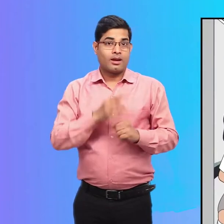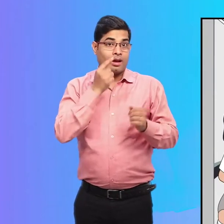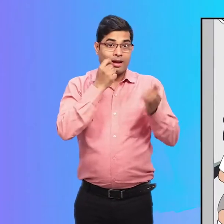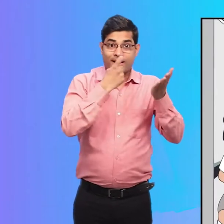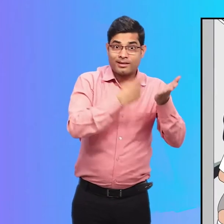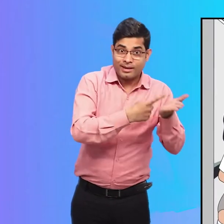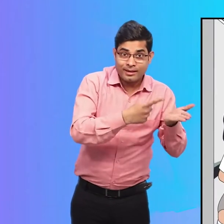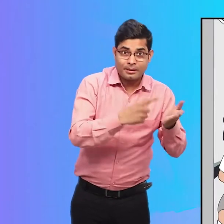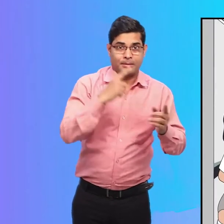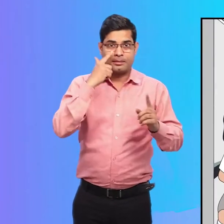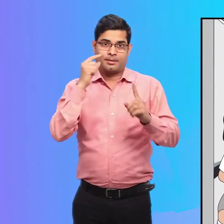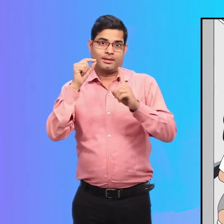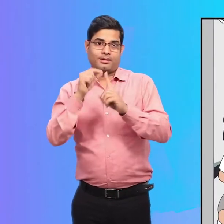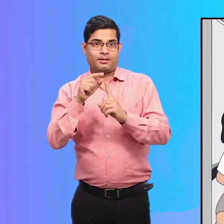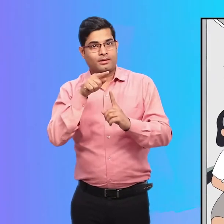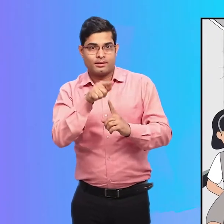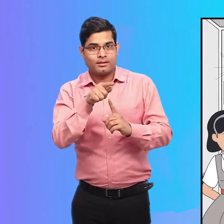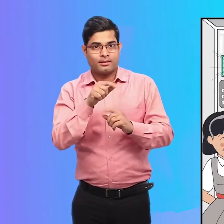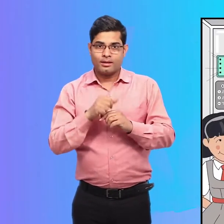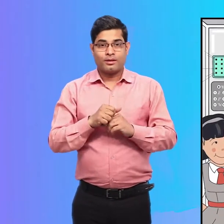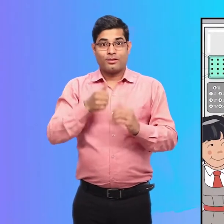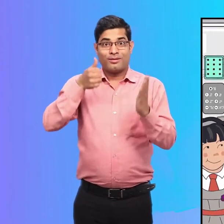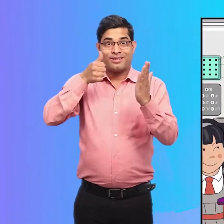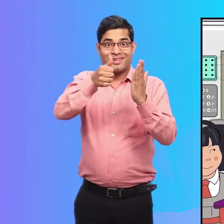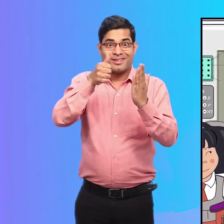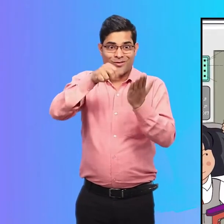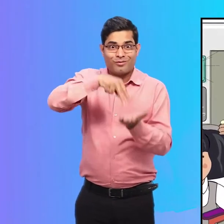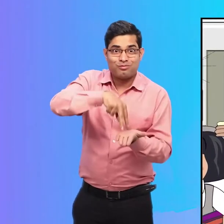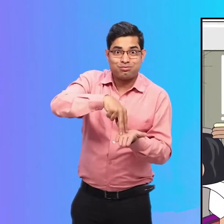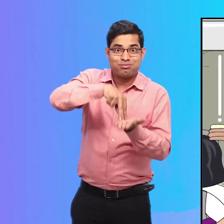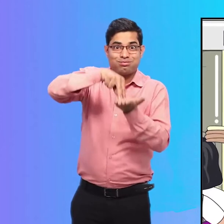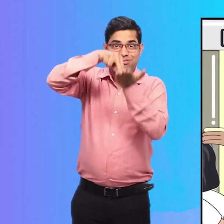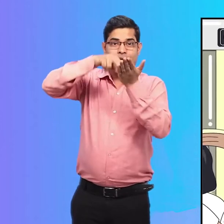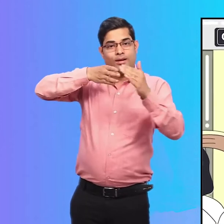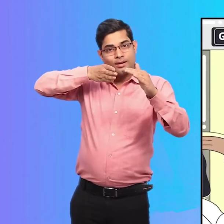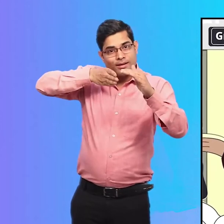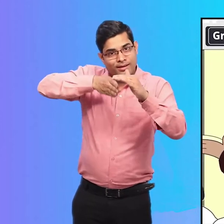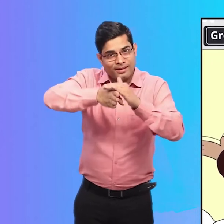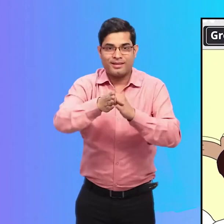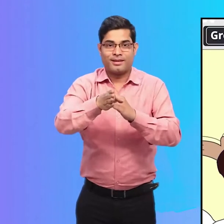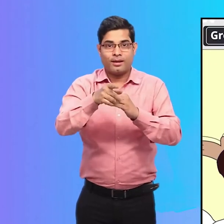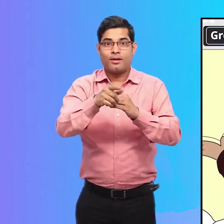Rohan and Tria get into the lift, where they meet their singing teacher, Miss Anne.